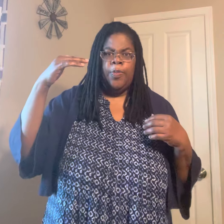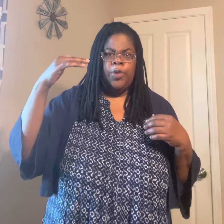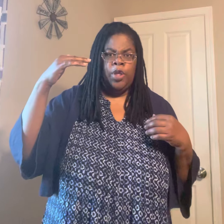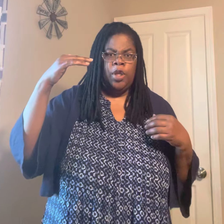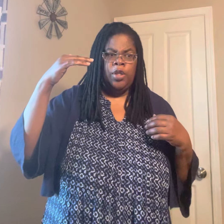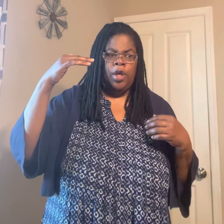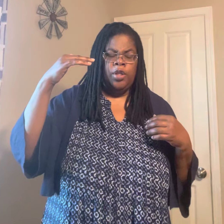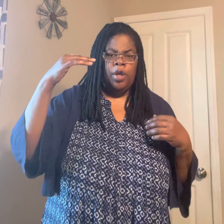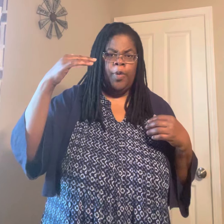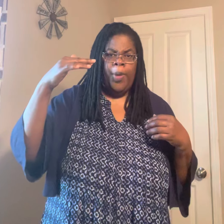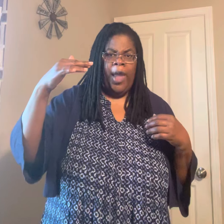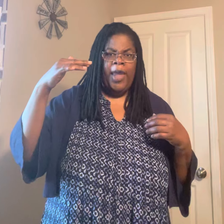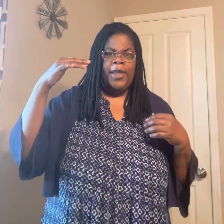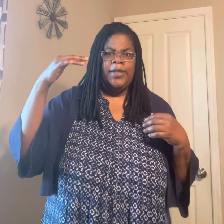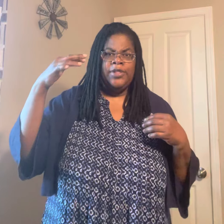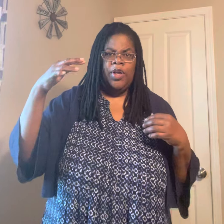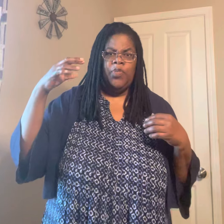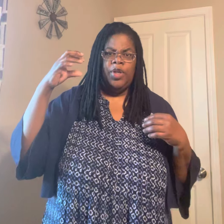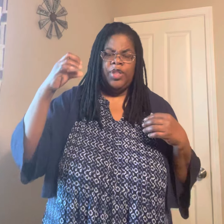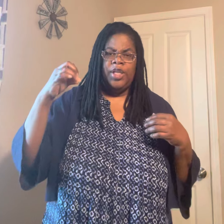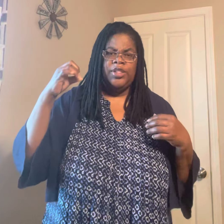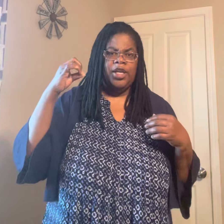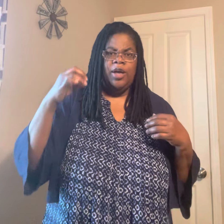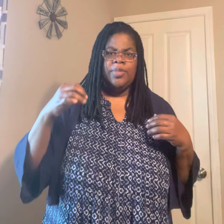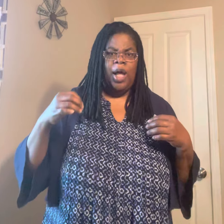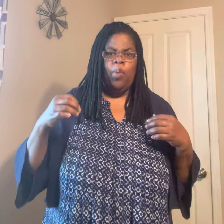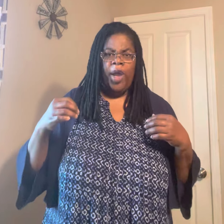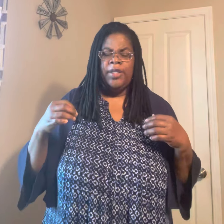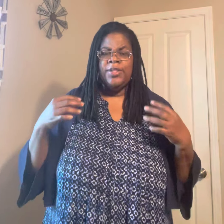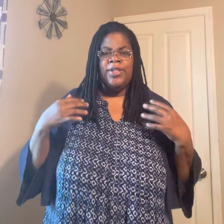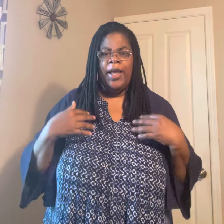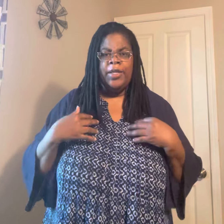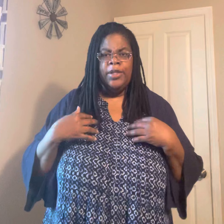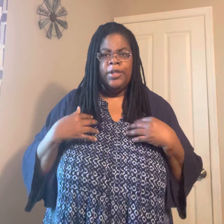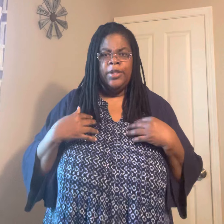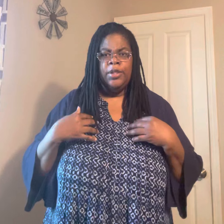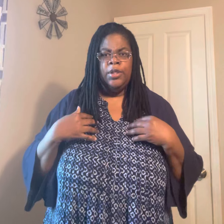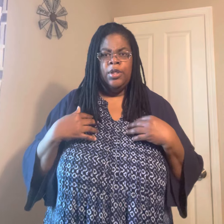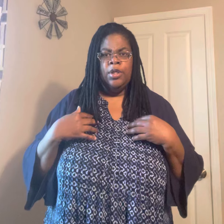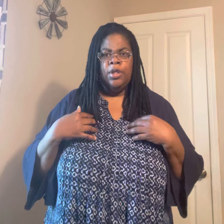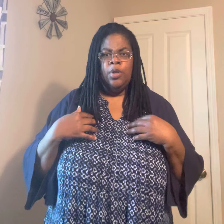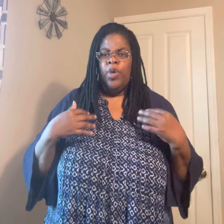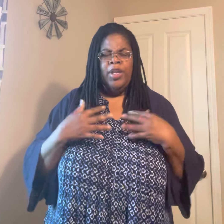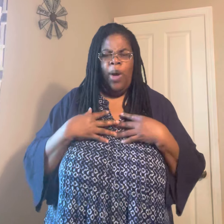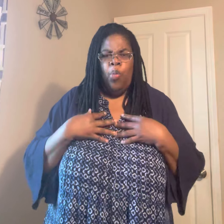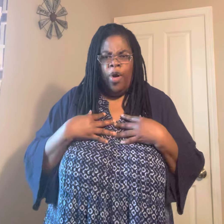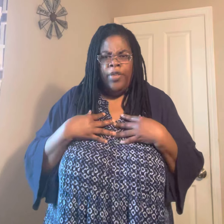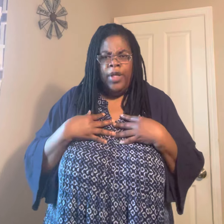pain and suffering and things that comes our way that's not good. We're not worthy.